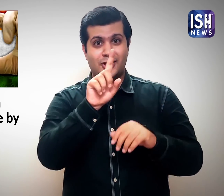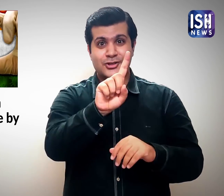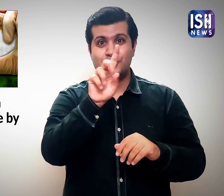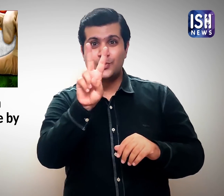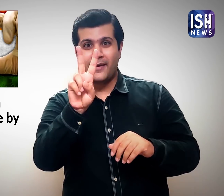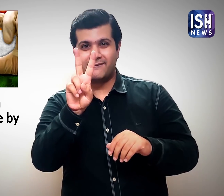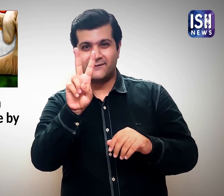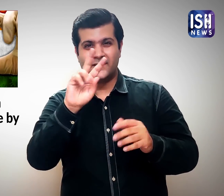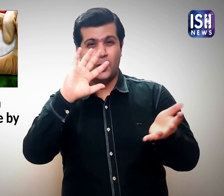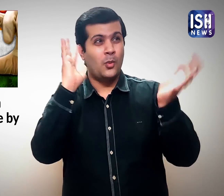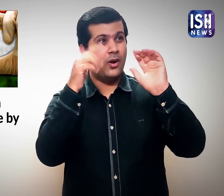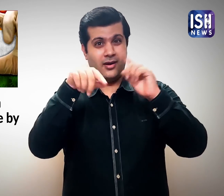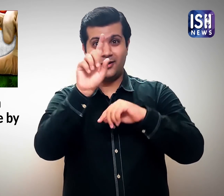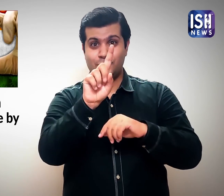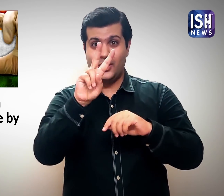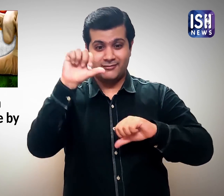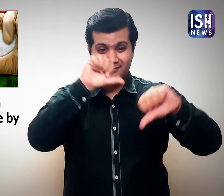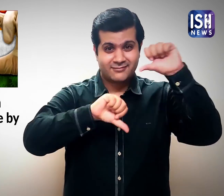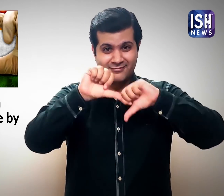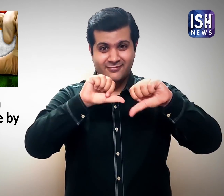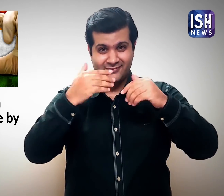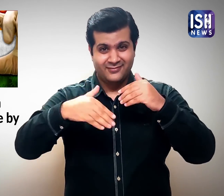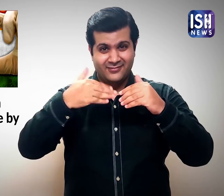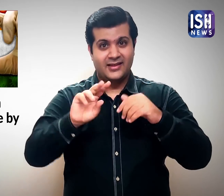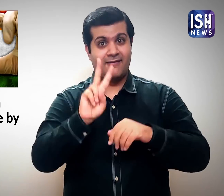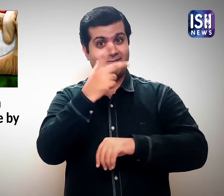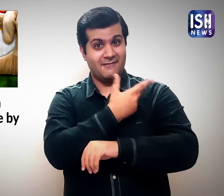More than a dozen are currently being tested in humans.